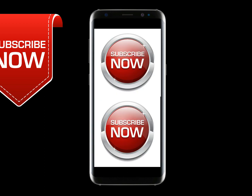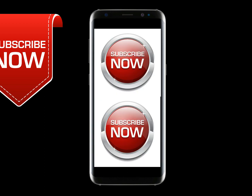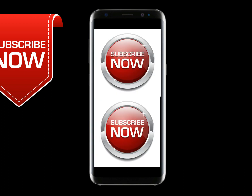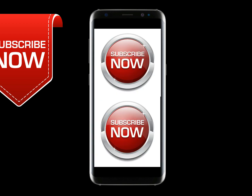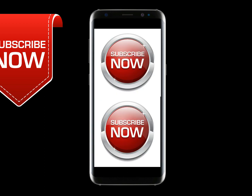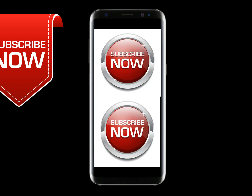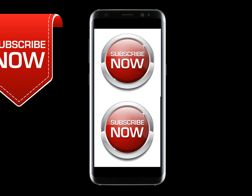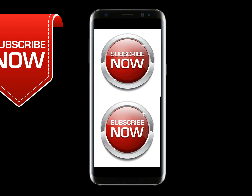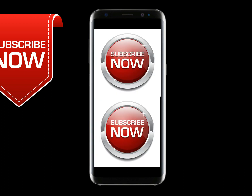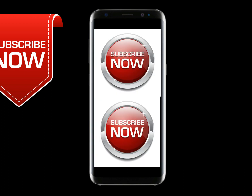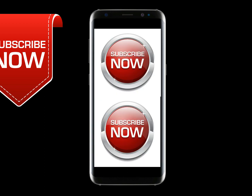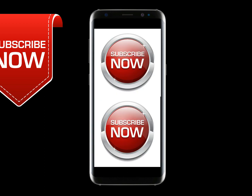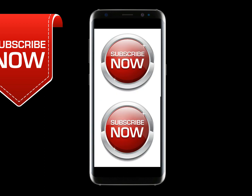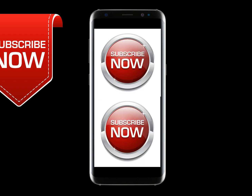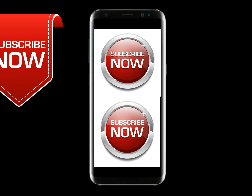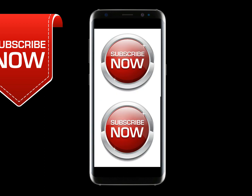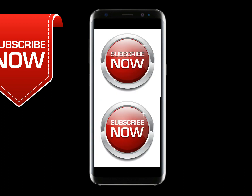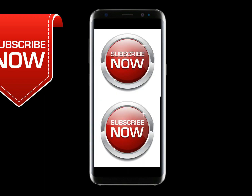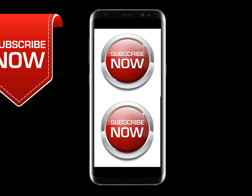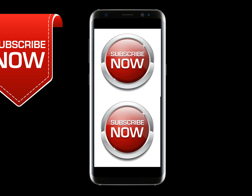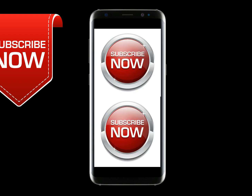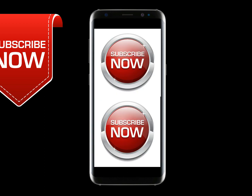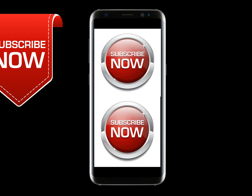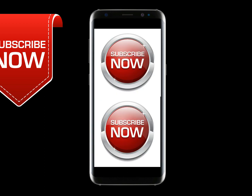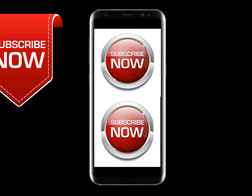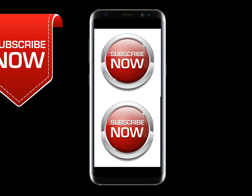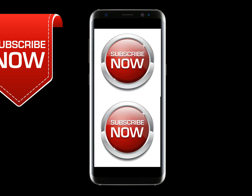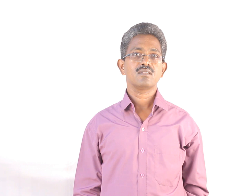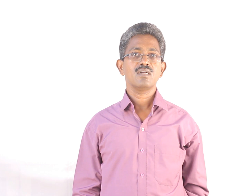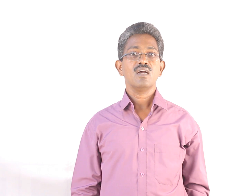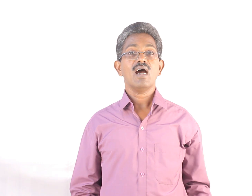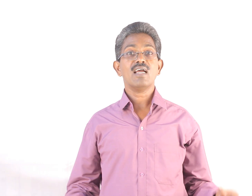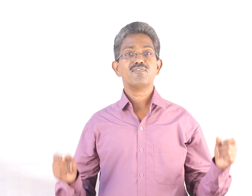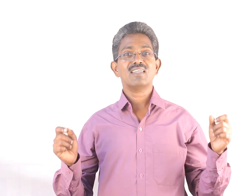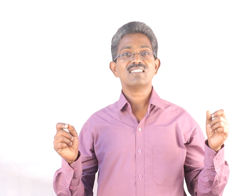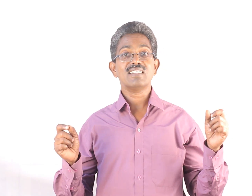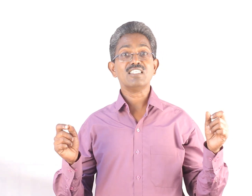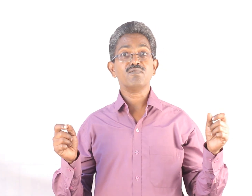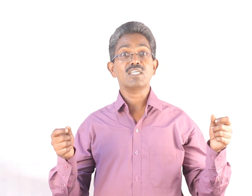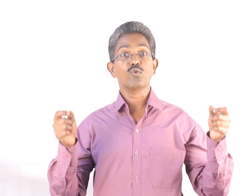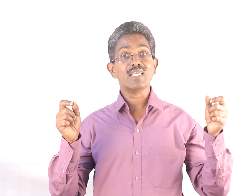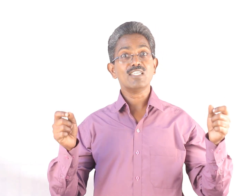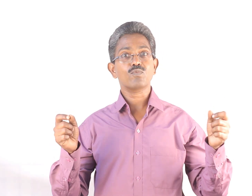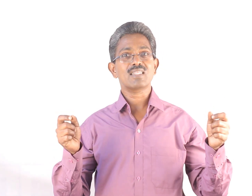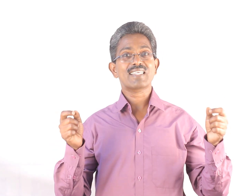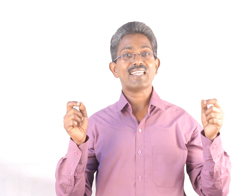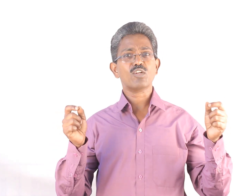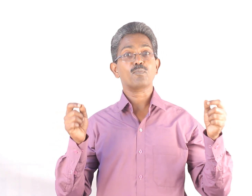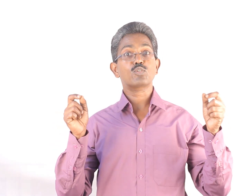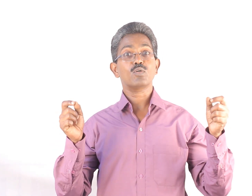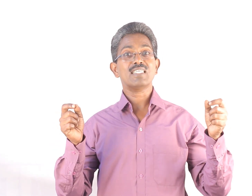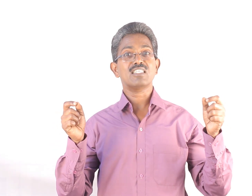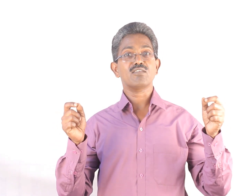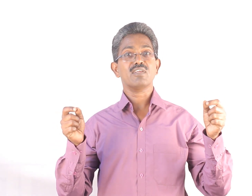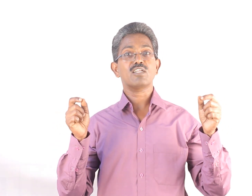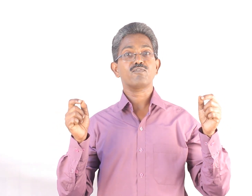you will get notification whenever we upload our new videos. Hi friends this video deals with career opportunities in the field of